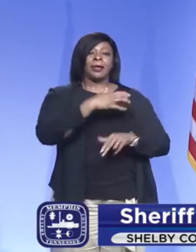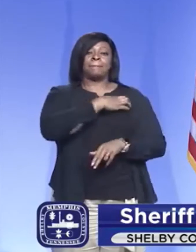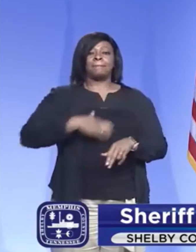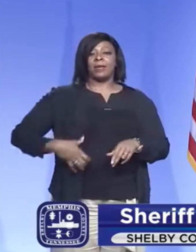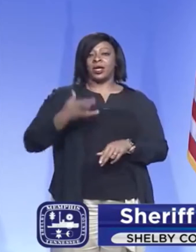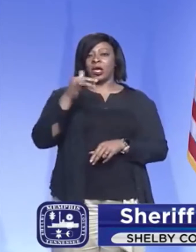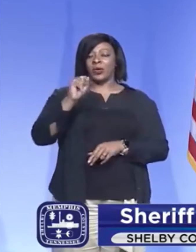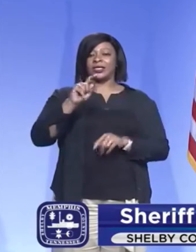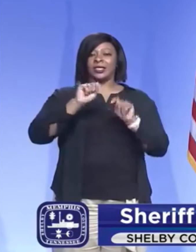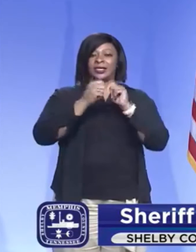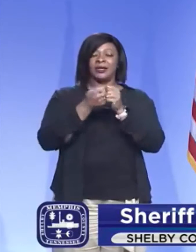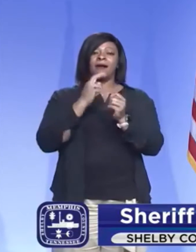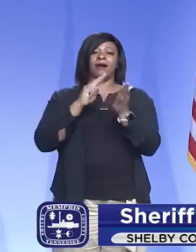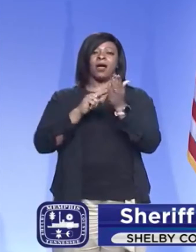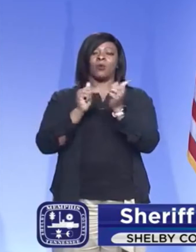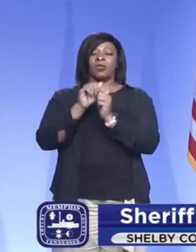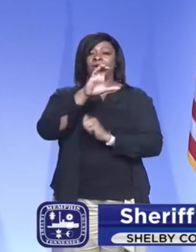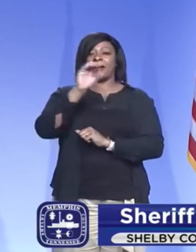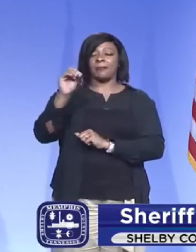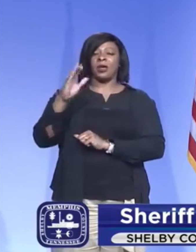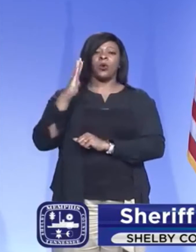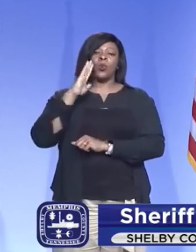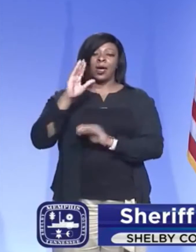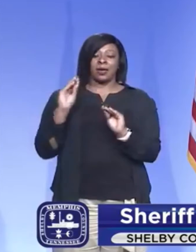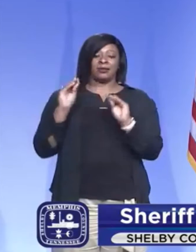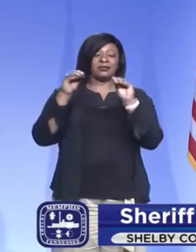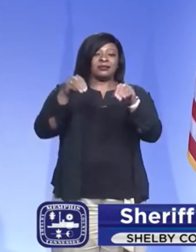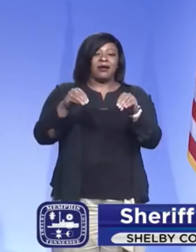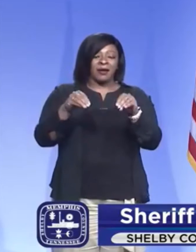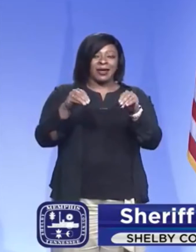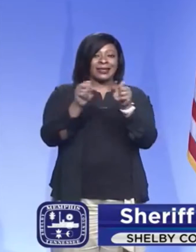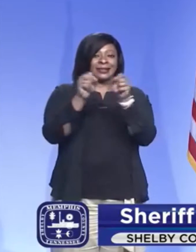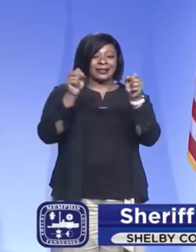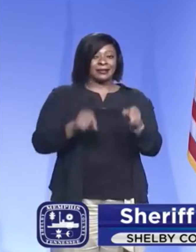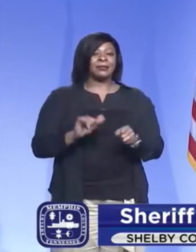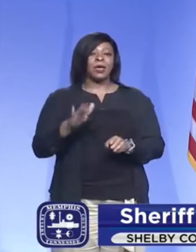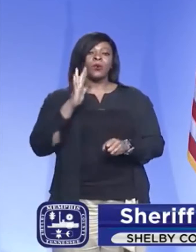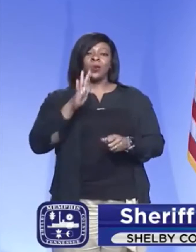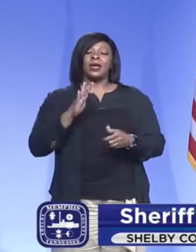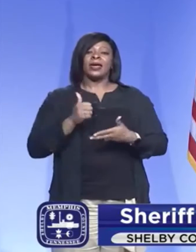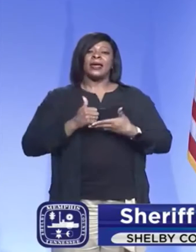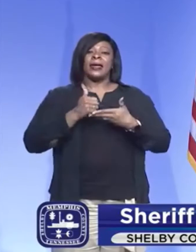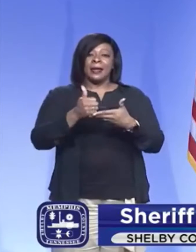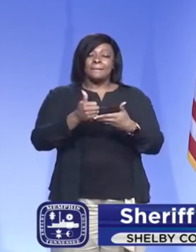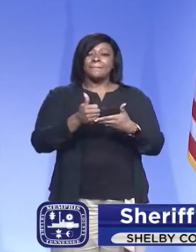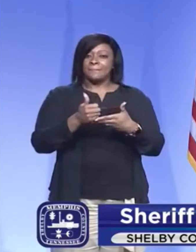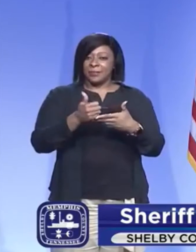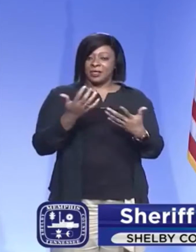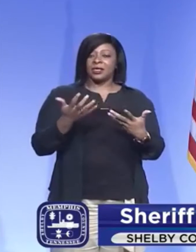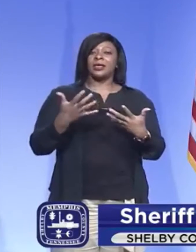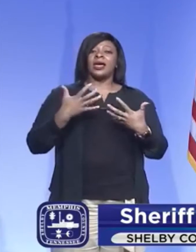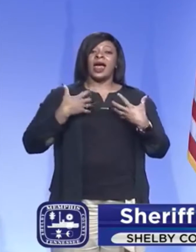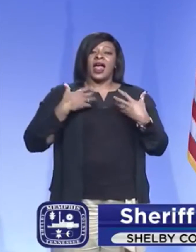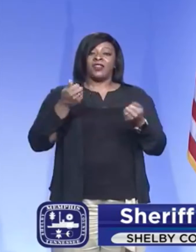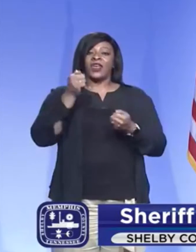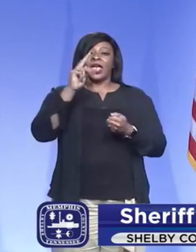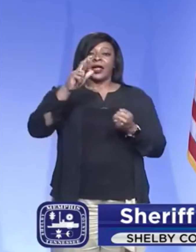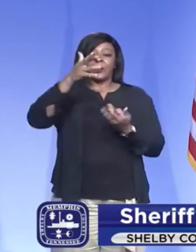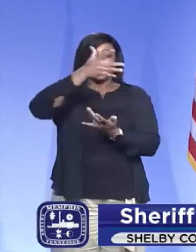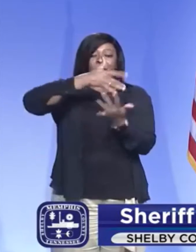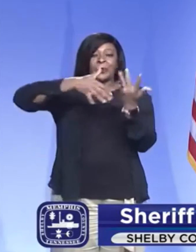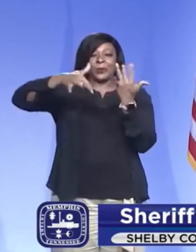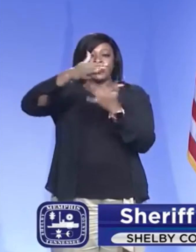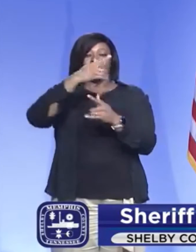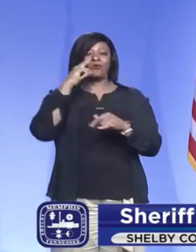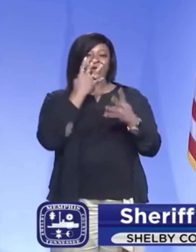team have contracted with a company that will install a system that should provide healthier environments for